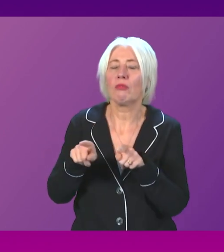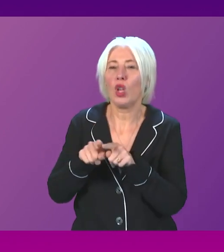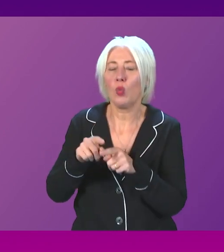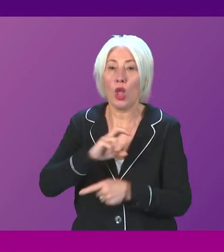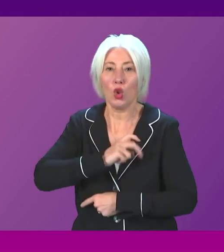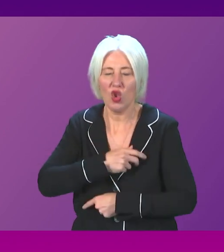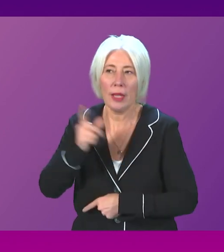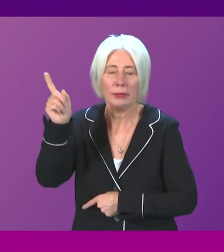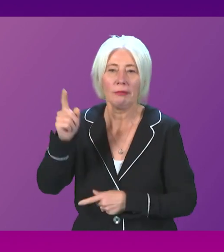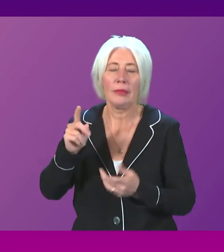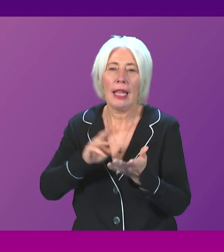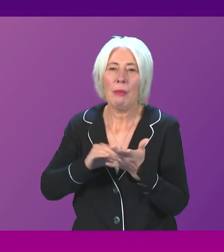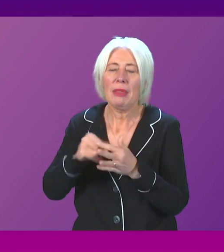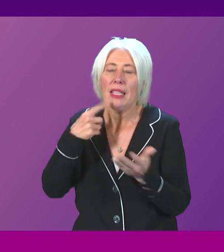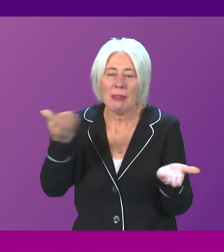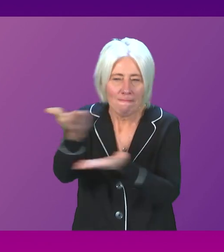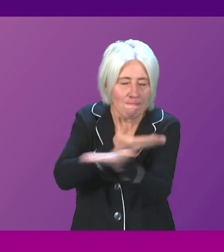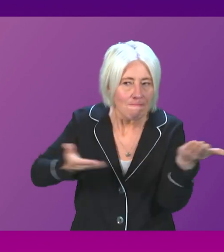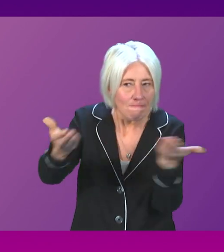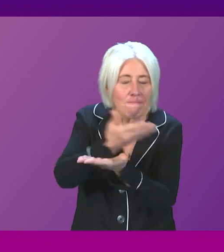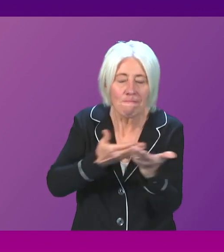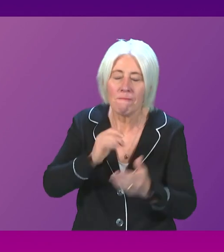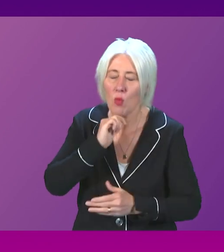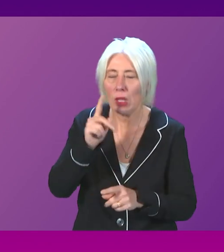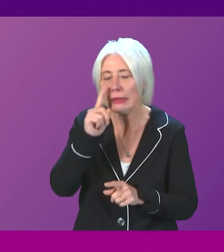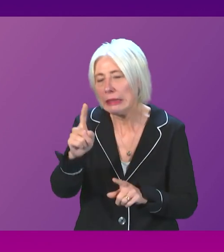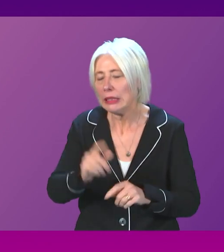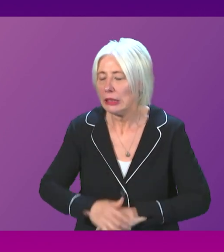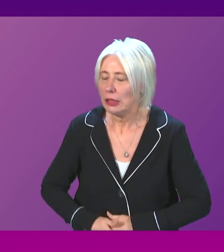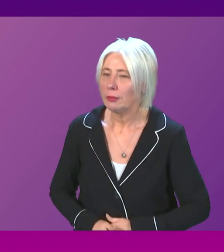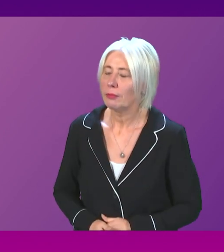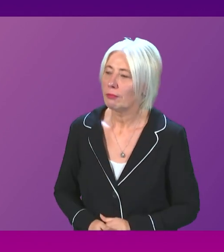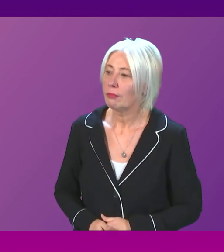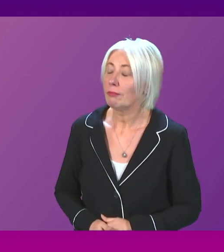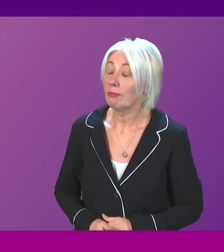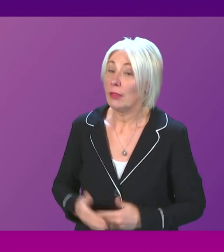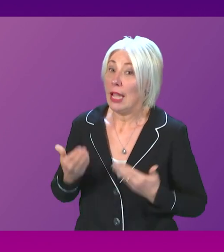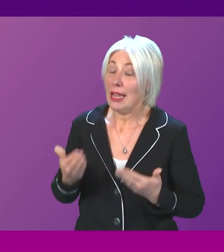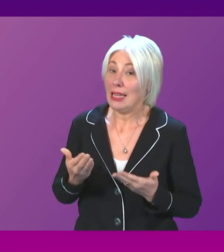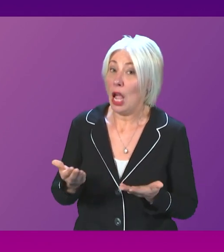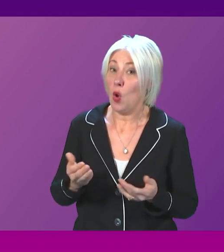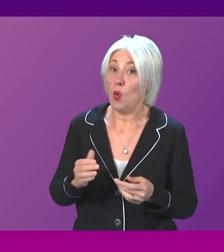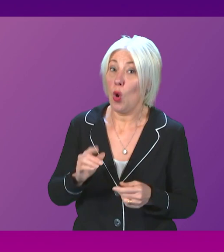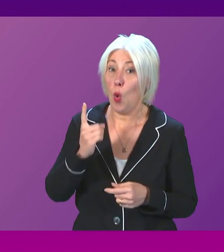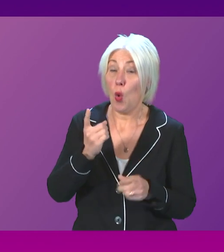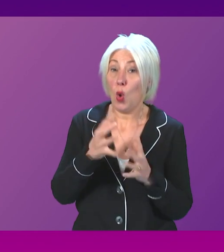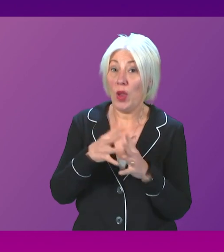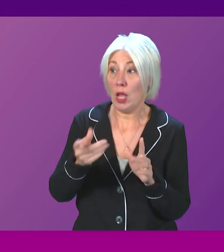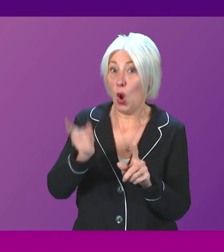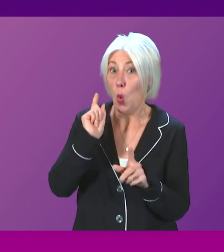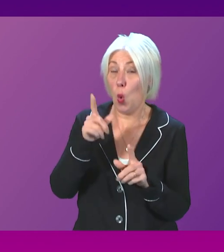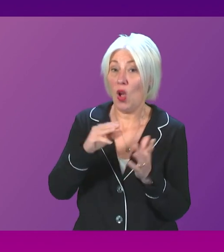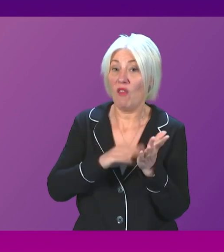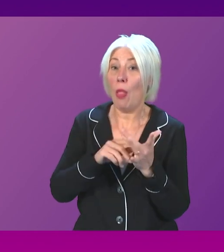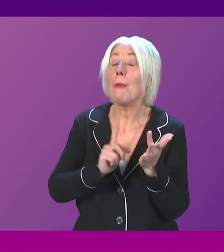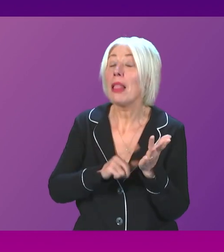and is speaking with the administrator this afternoon. Douglas Lumsden. At this point, it is now a week since the Mill went into administration, and